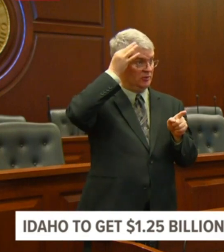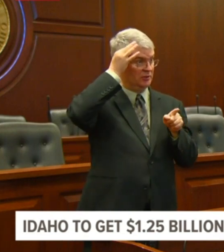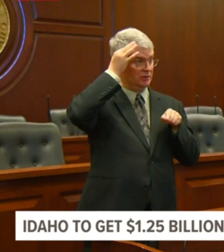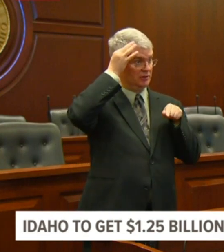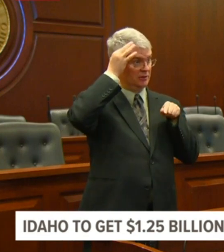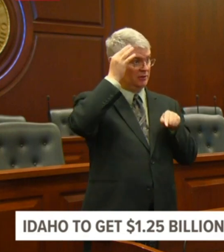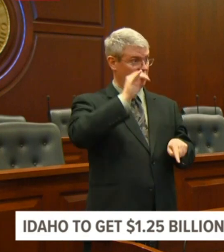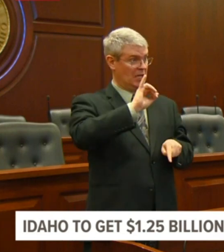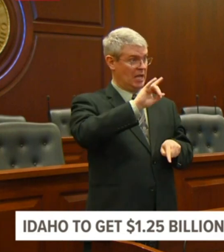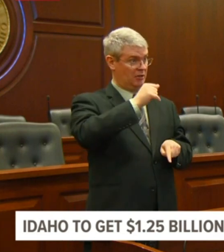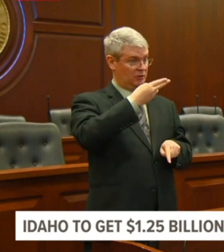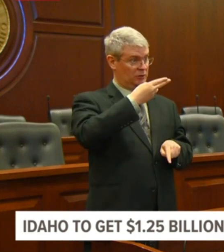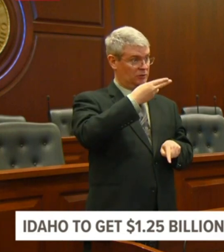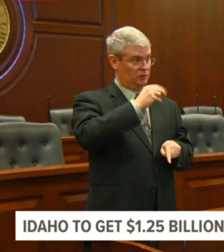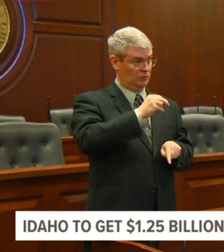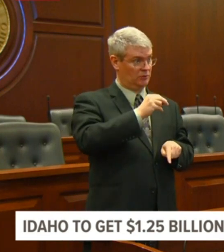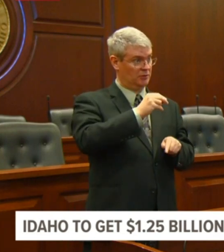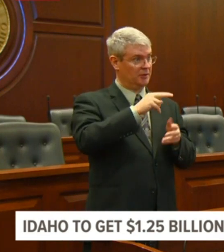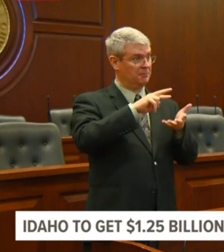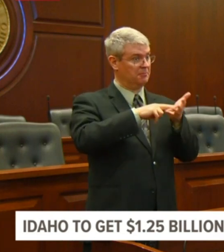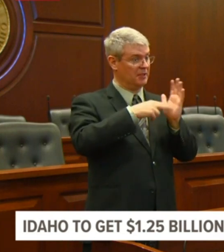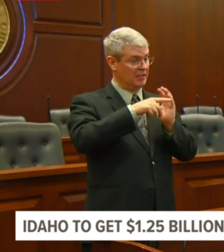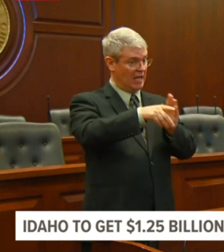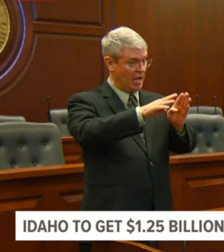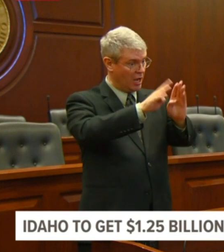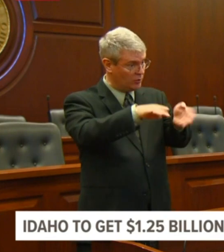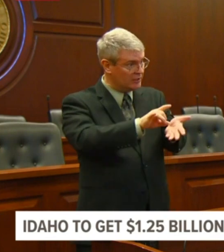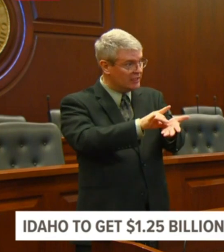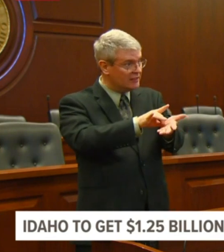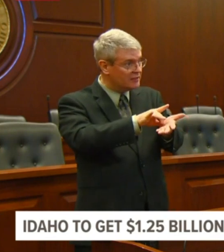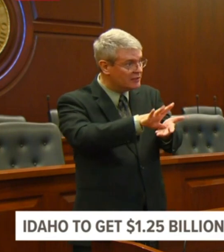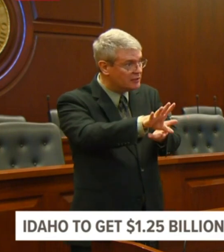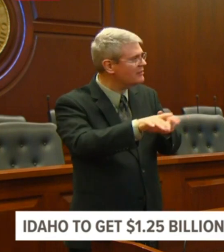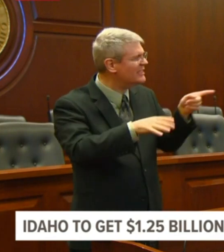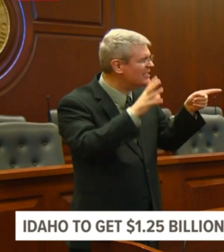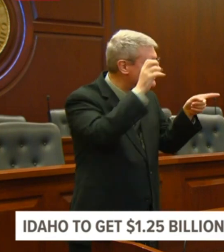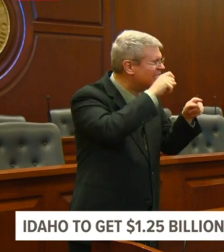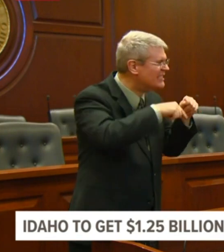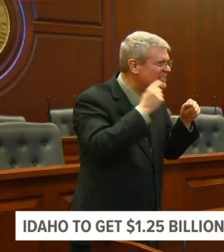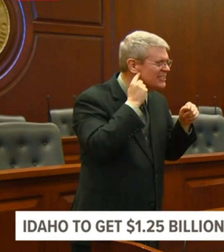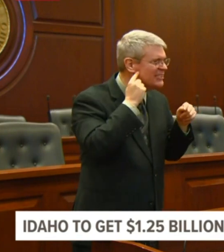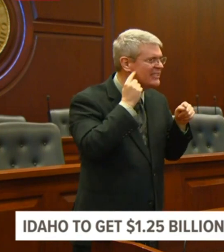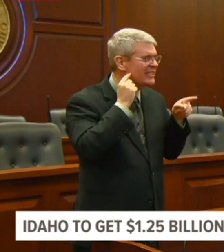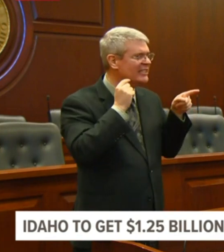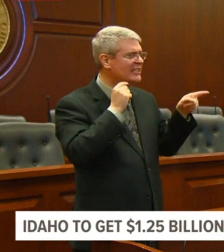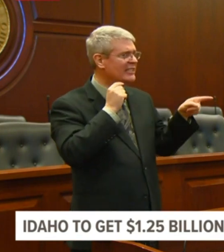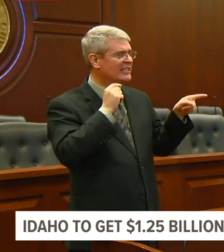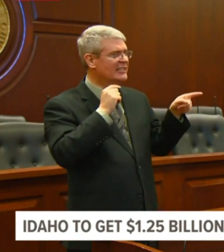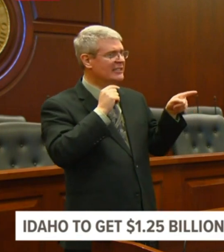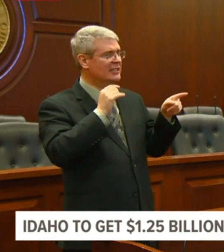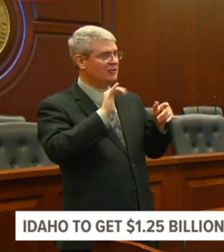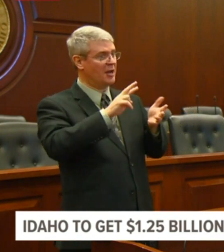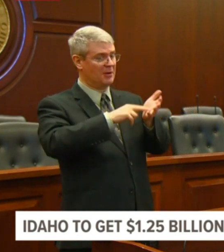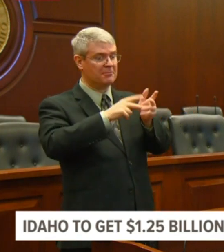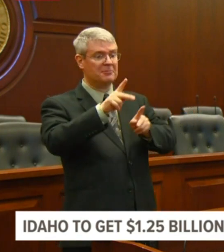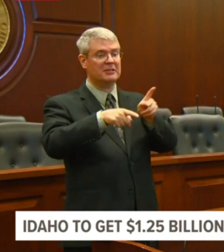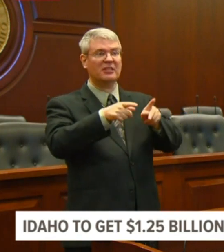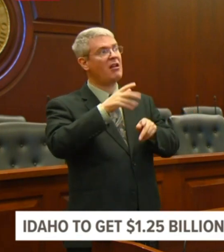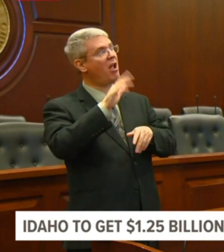As this crisis continues. In regard to what? Hulting evictions. Actually, we've